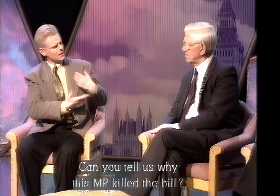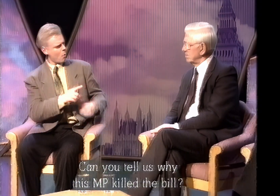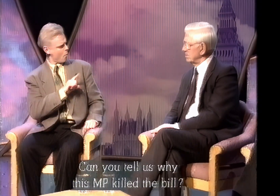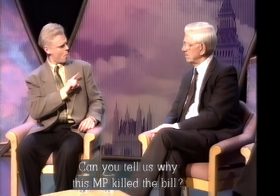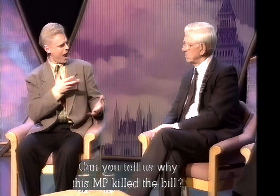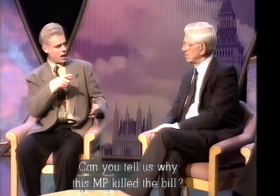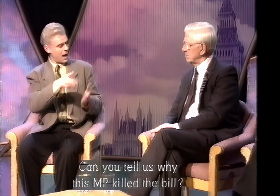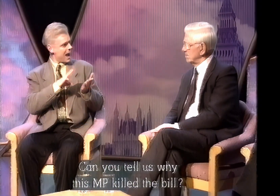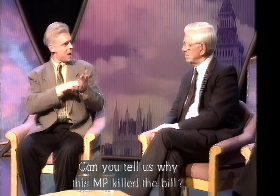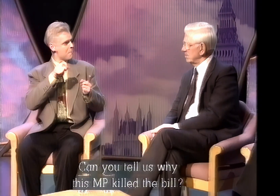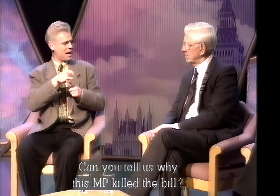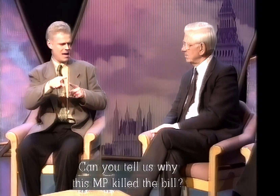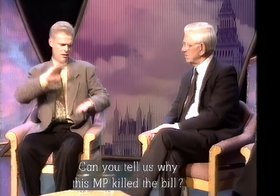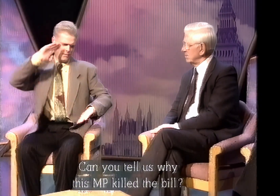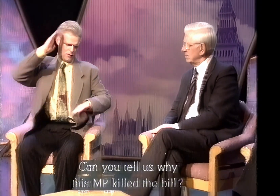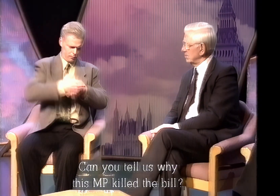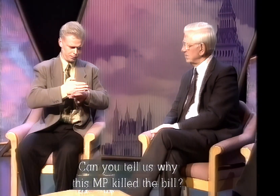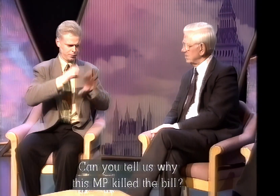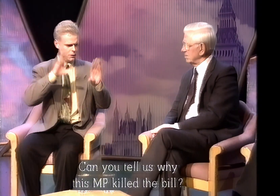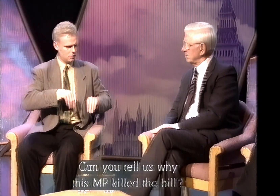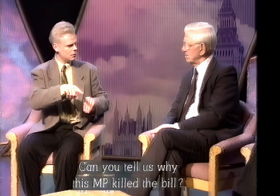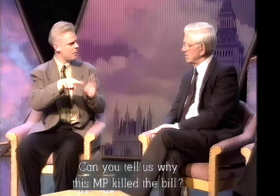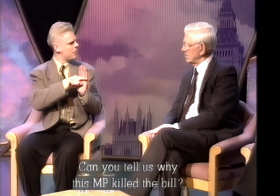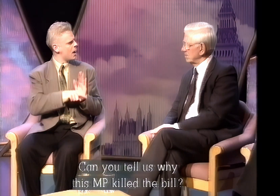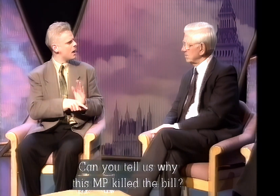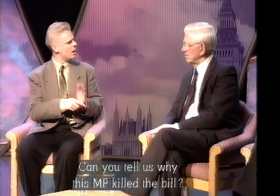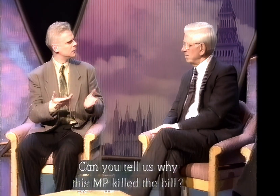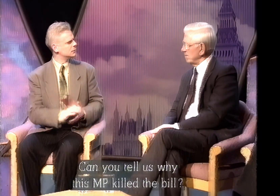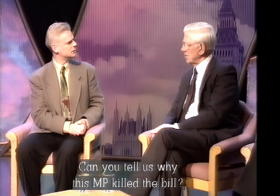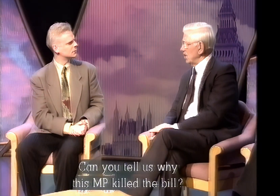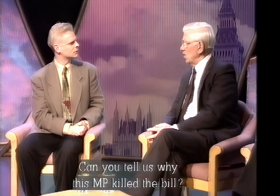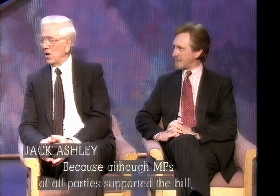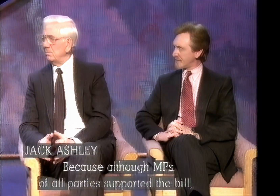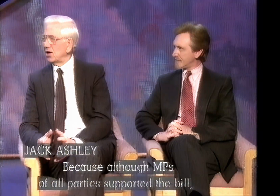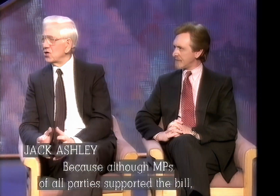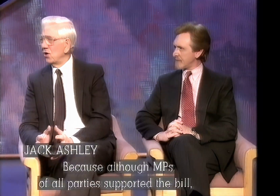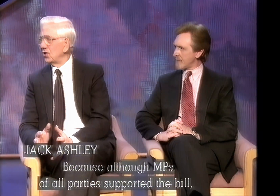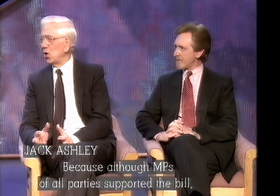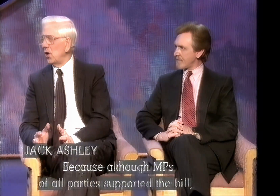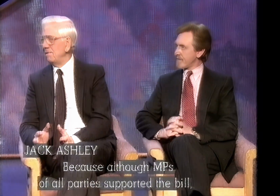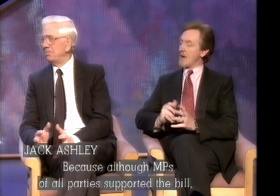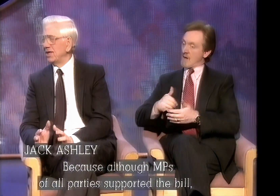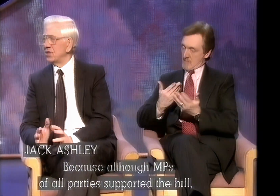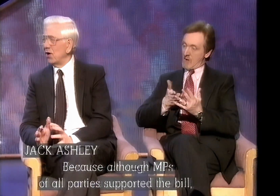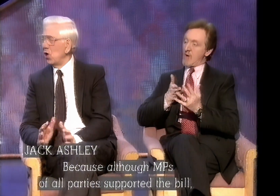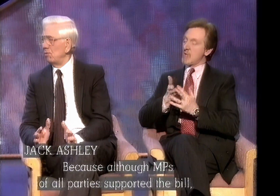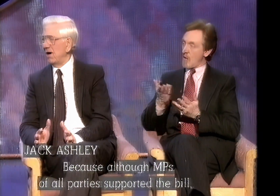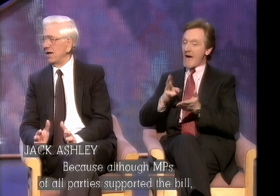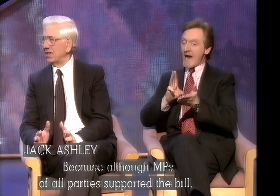Can you tell us why this MP killed the bill? Well because although MPs of all parties